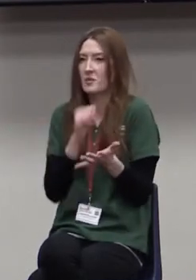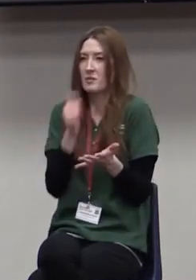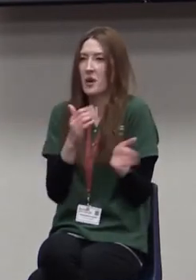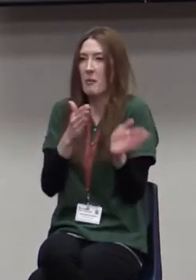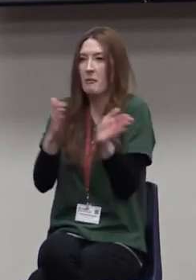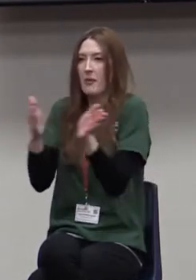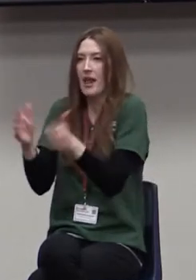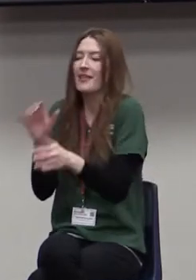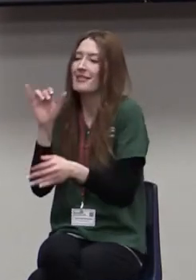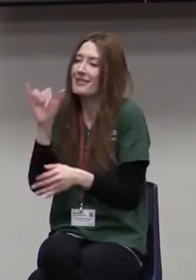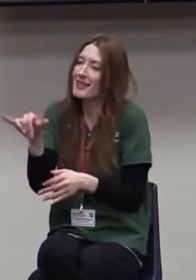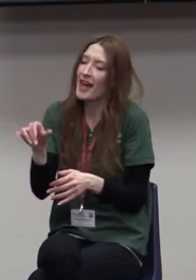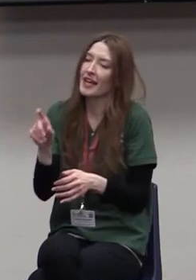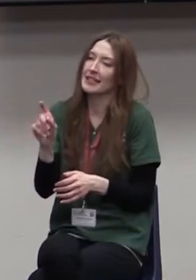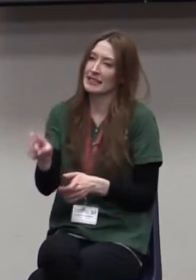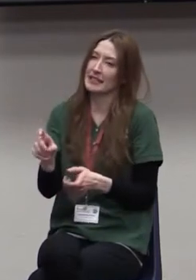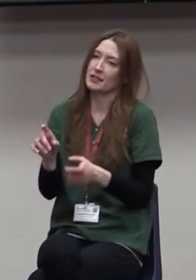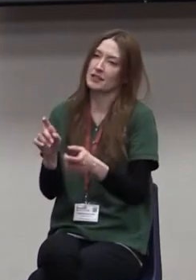that's got to change.